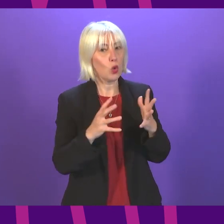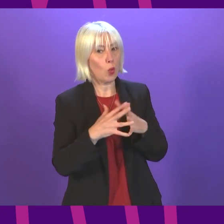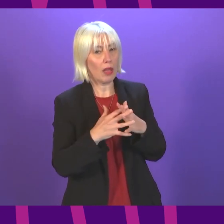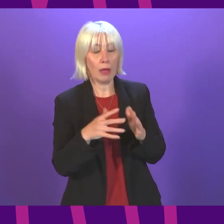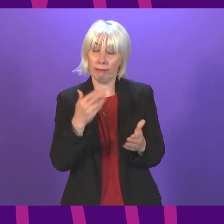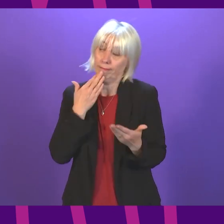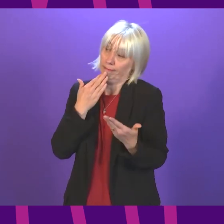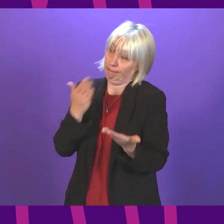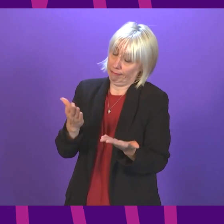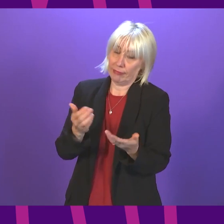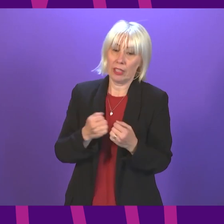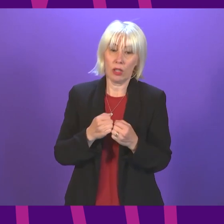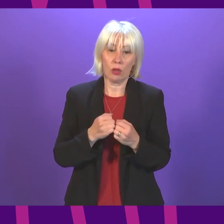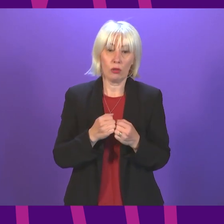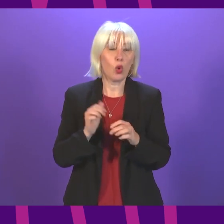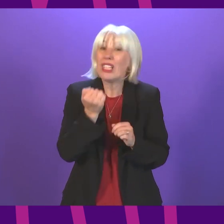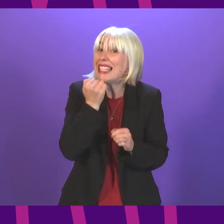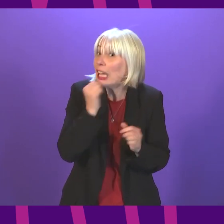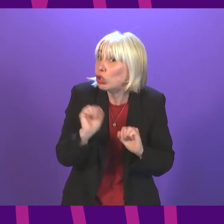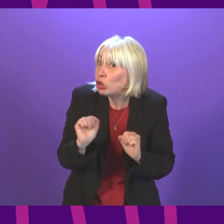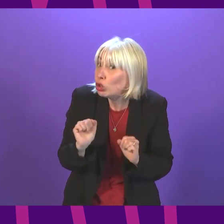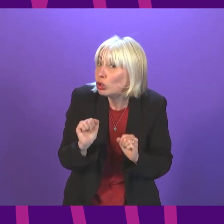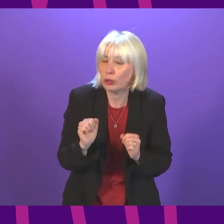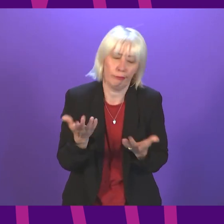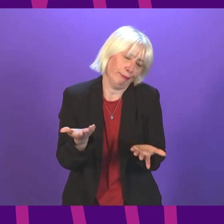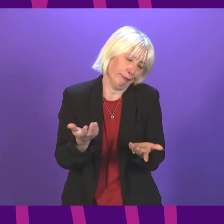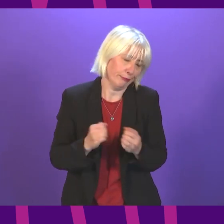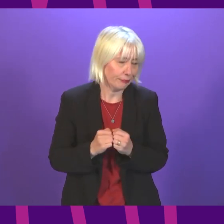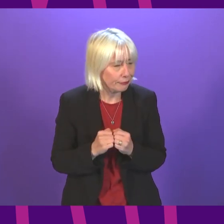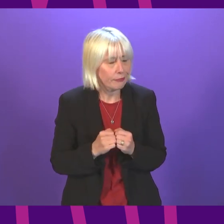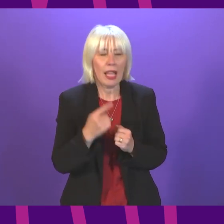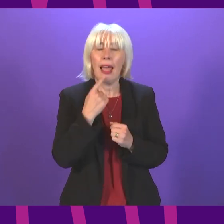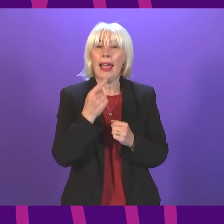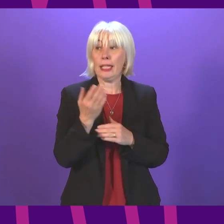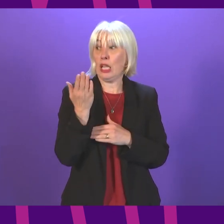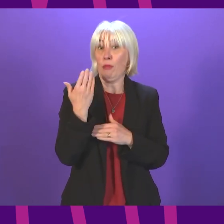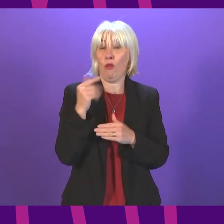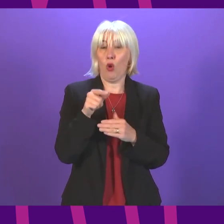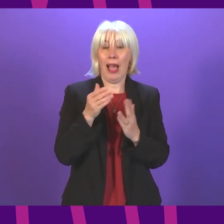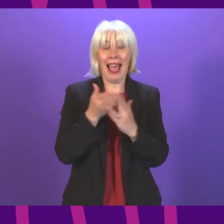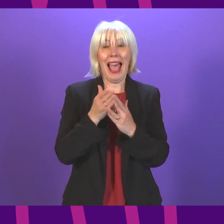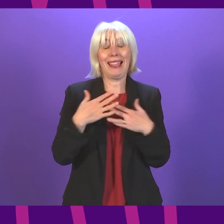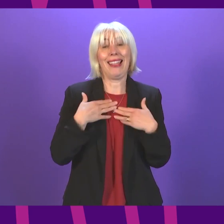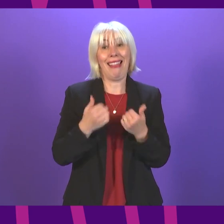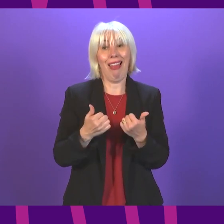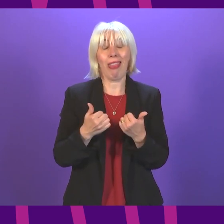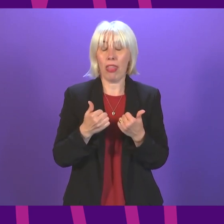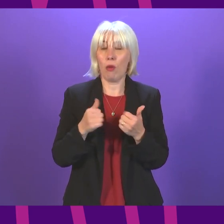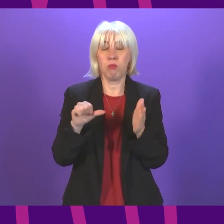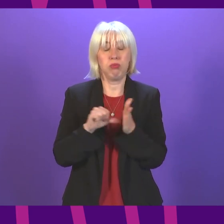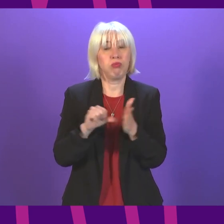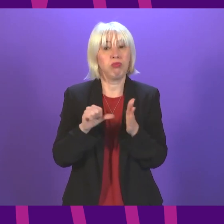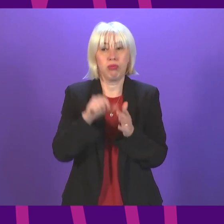Again, thank you, Presiding Officer. So no date then. As I mentioned earlier, accessing healthcare is a problem right now for so many patients.